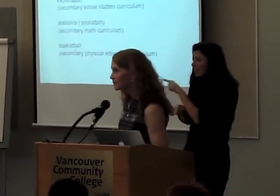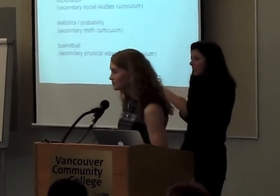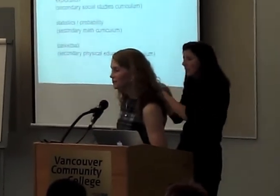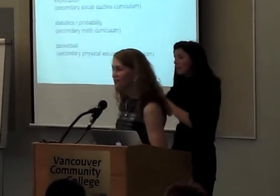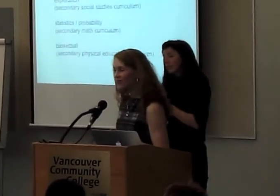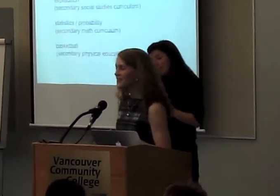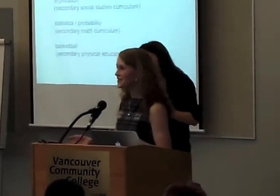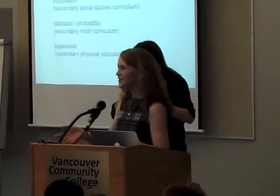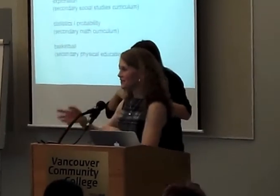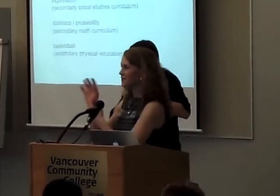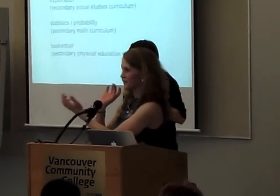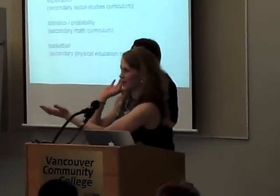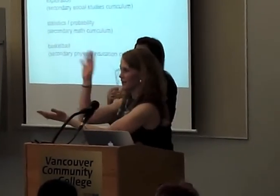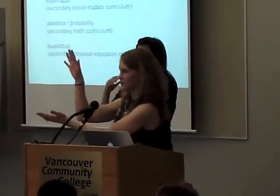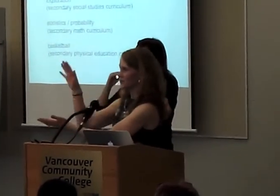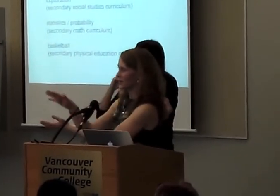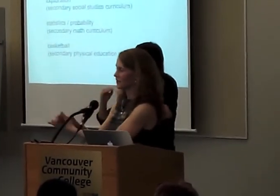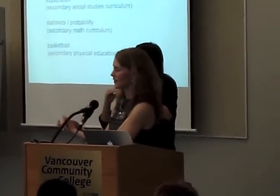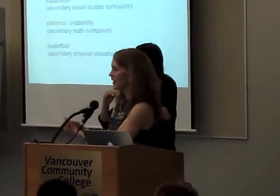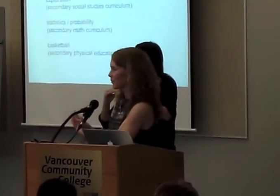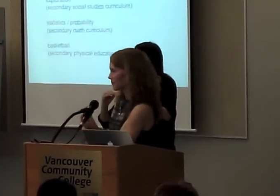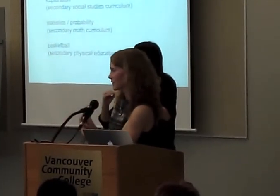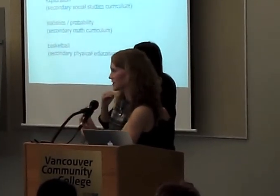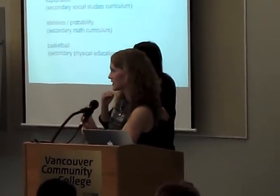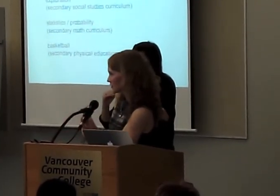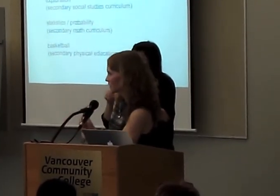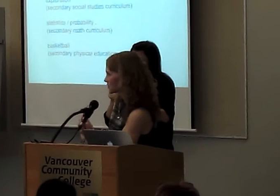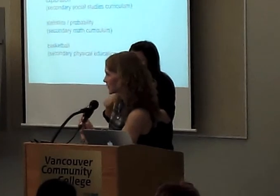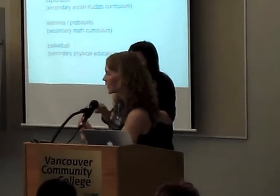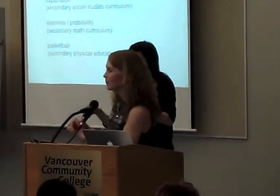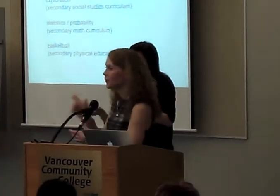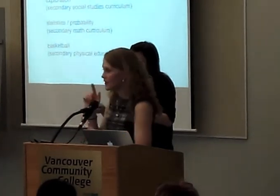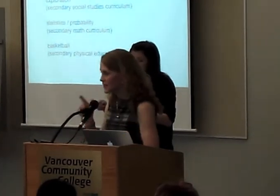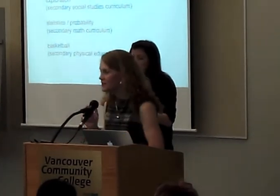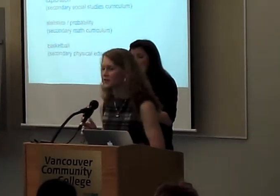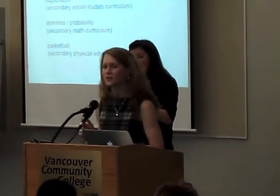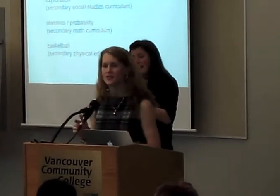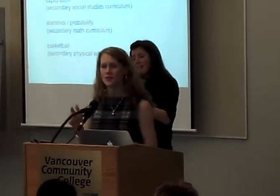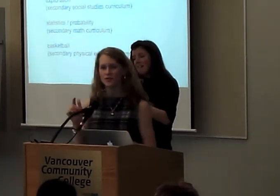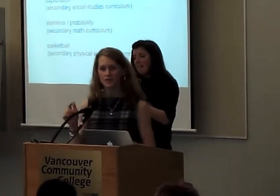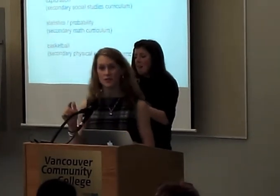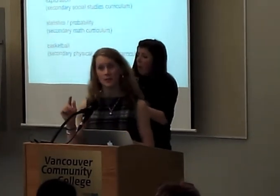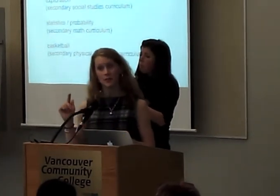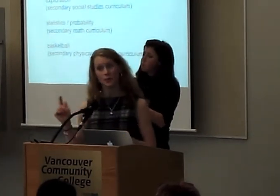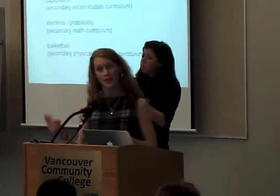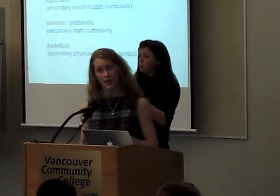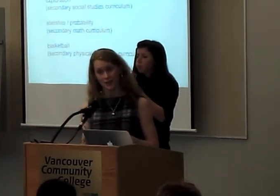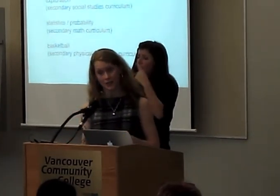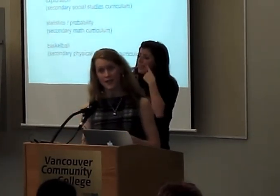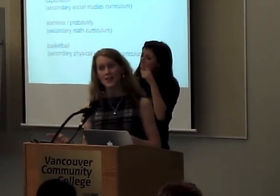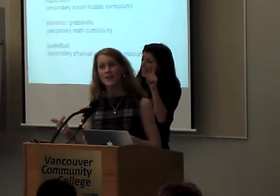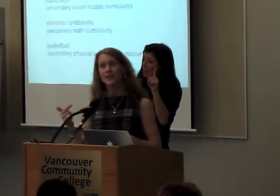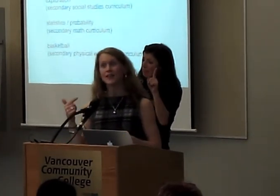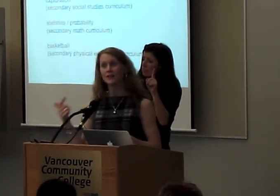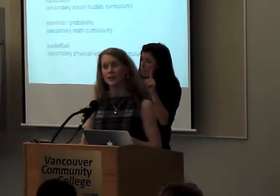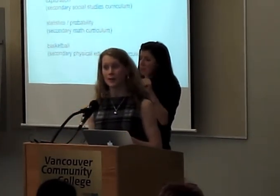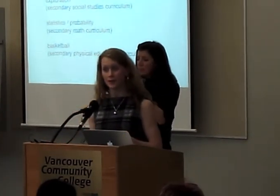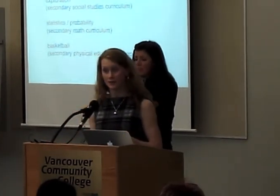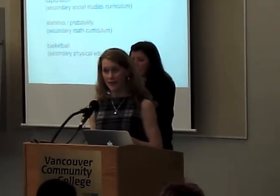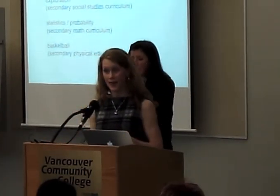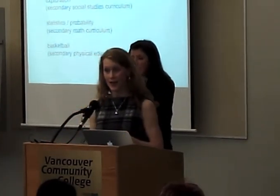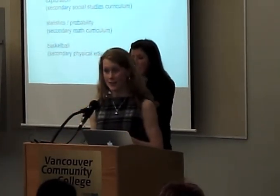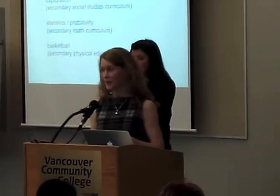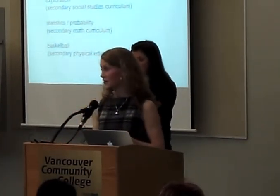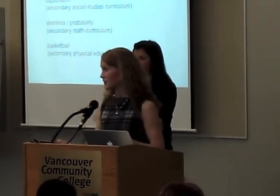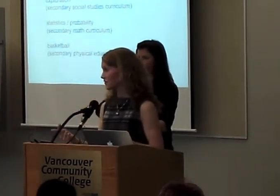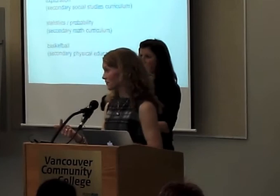good at basketball. It doesn't do the layup. It doesn't teach you how to do a layup. But what it does do is those students are much more engaged in learning